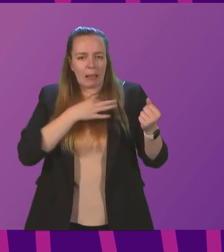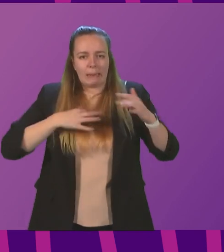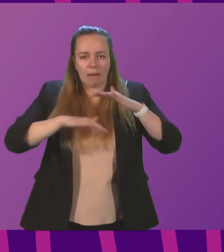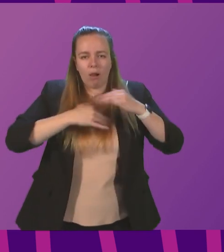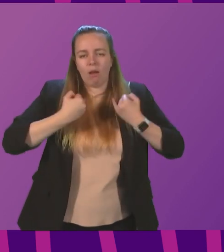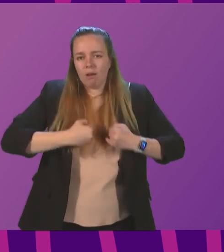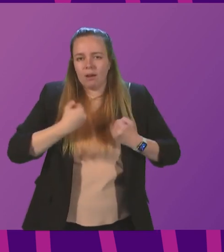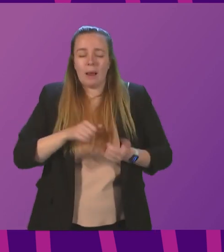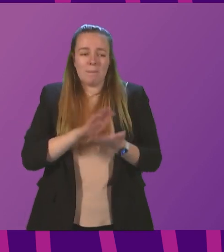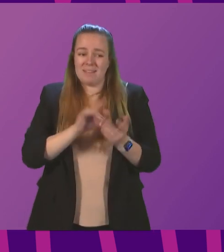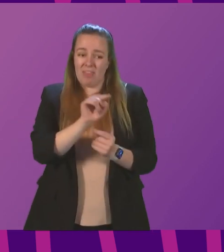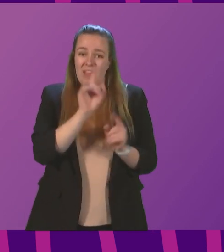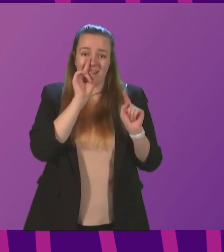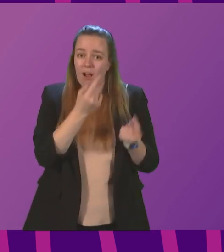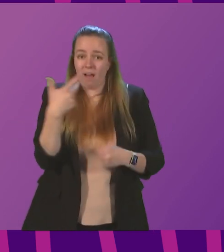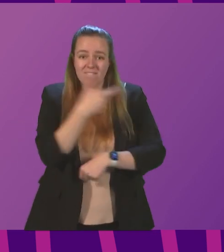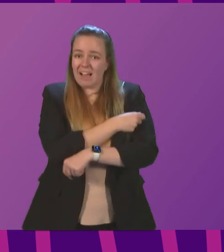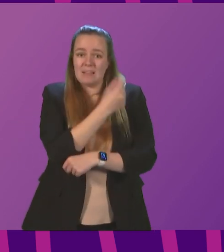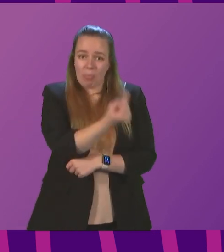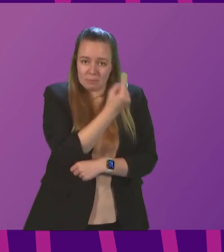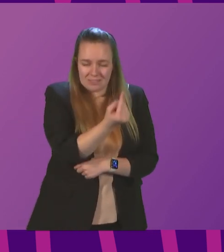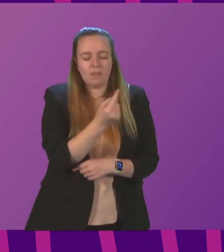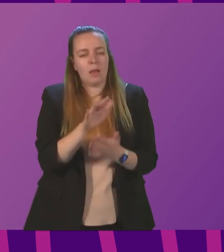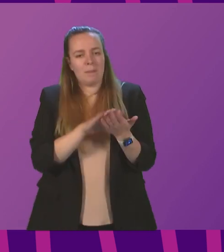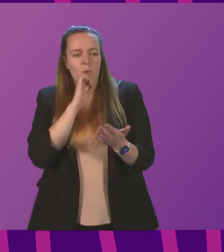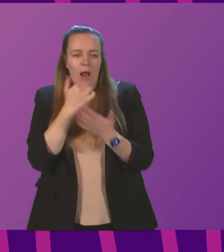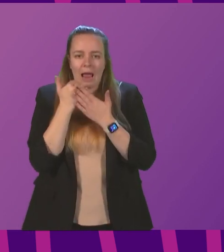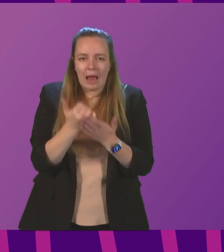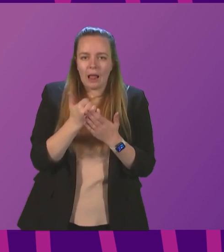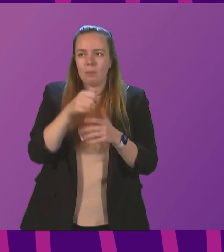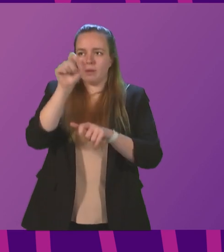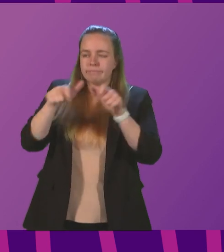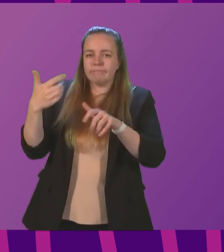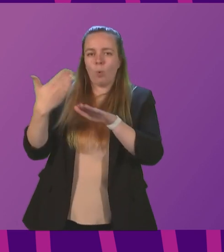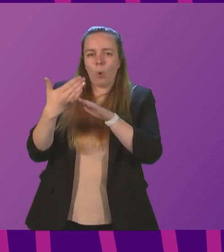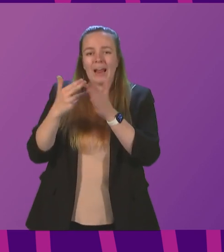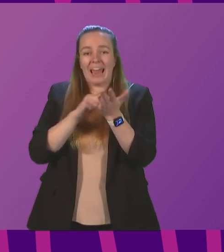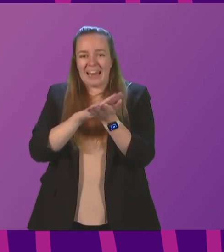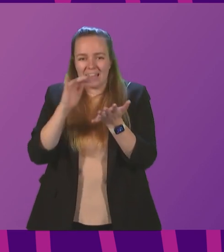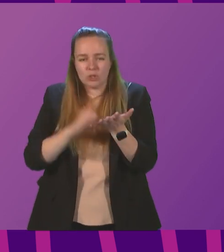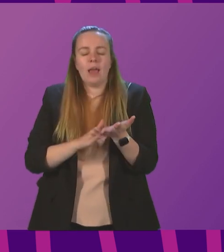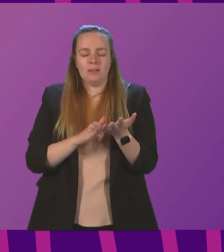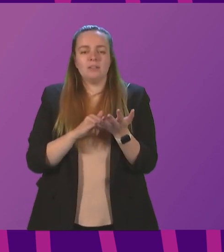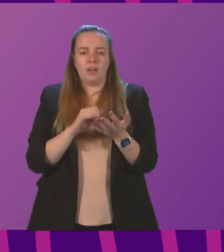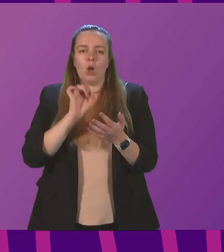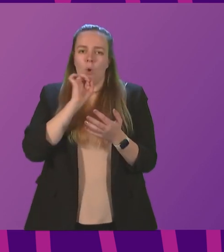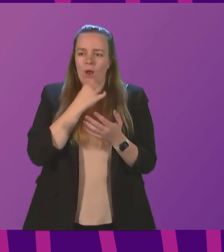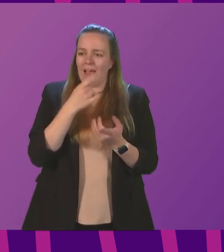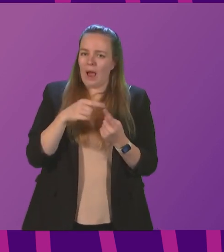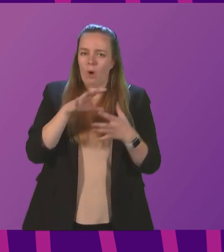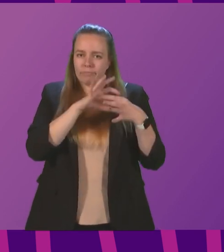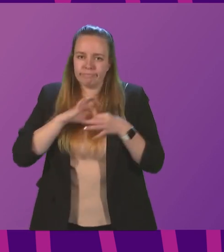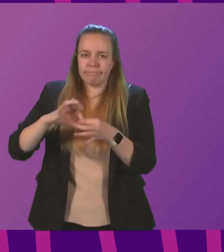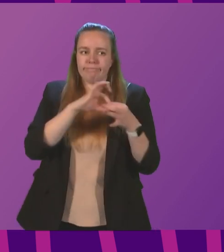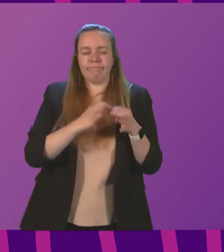that mean they cannot get vaccinated themselves. You will be helping those working in the NHS and you will be maximising our collective